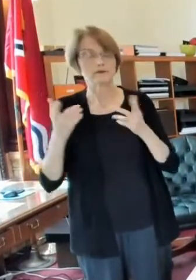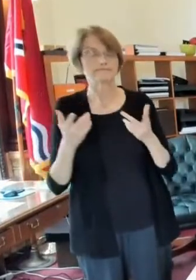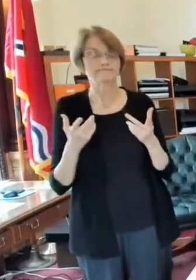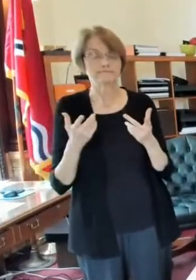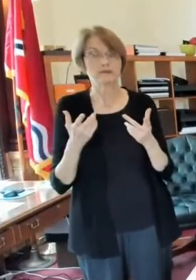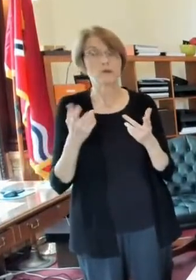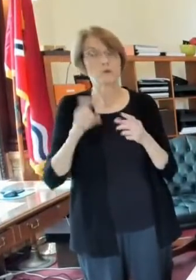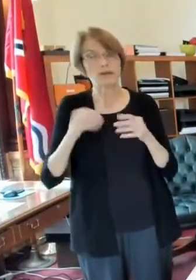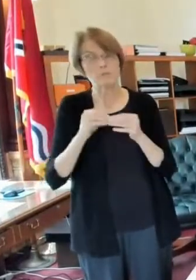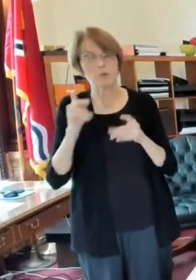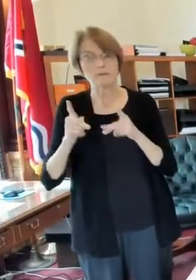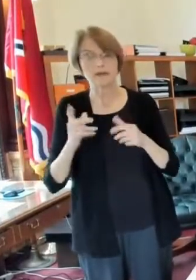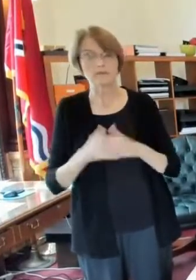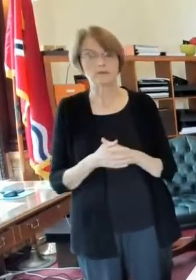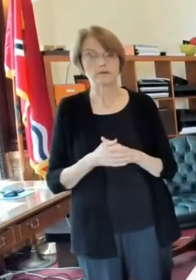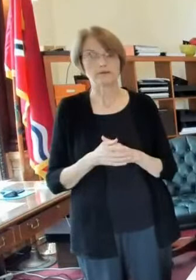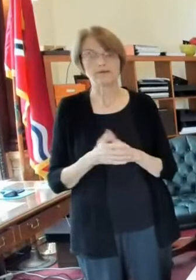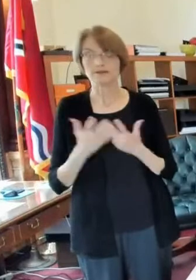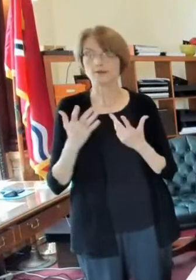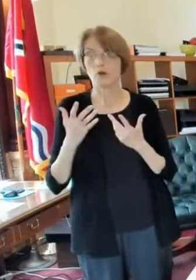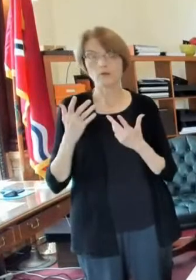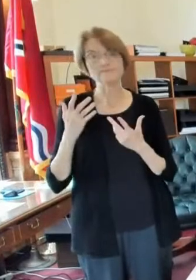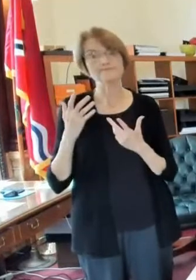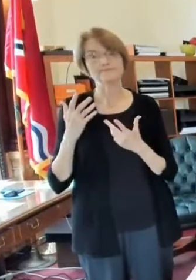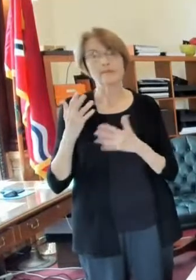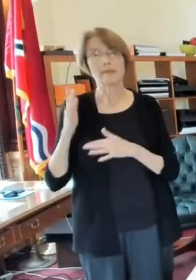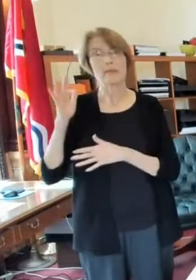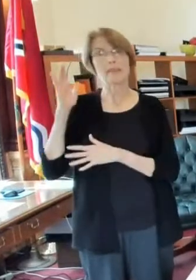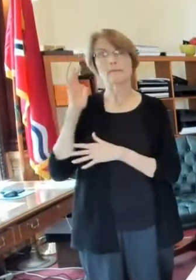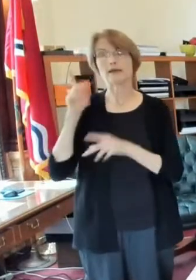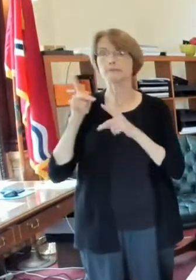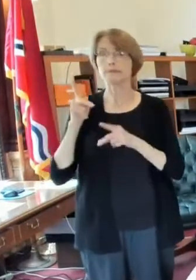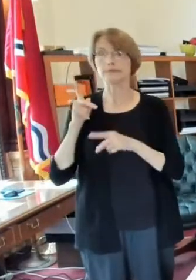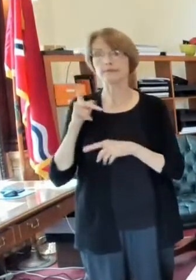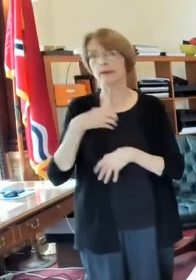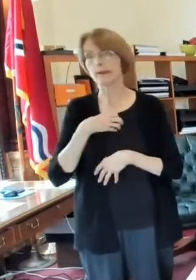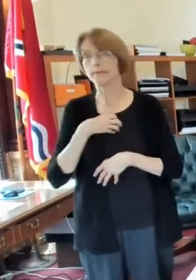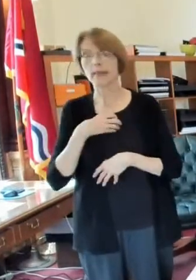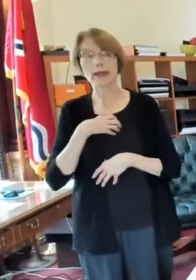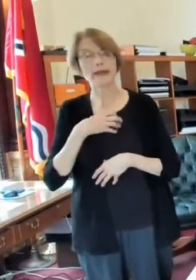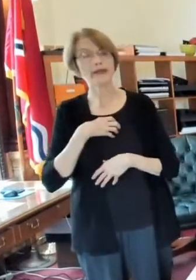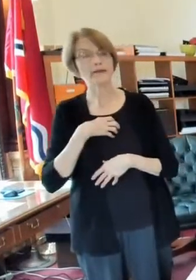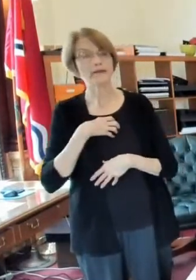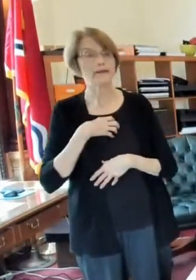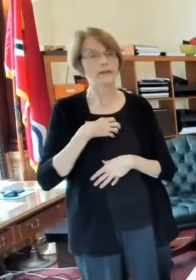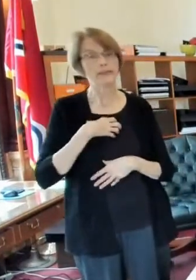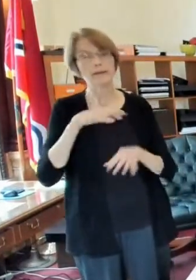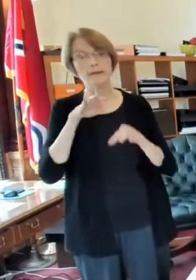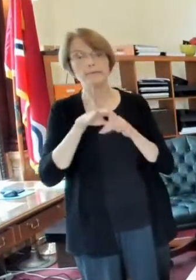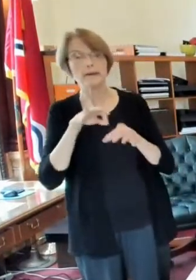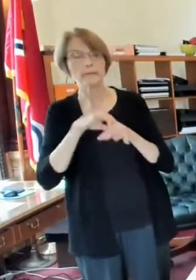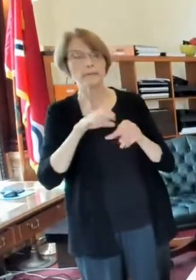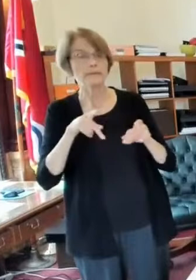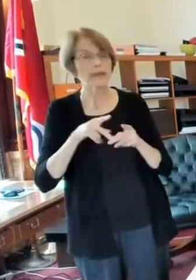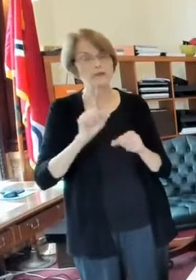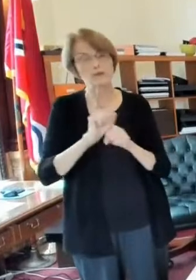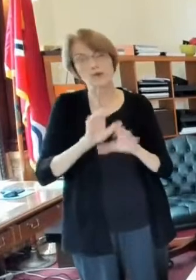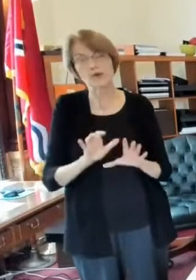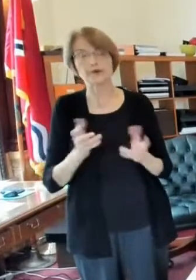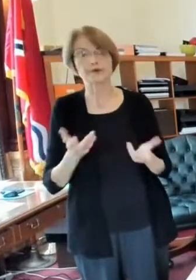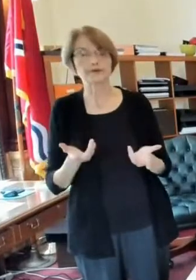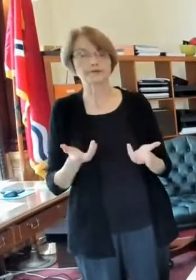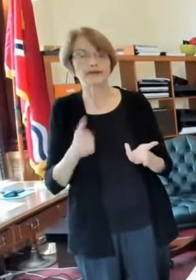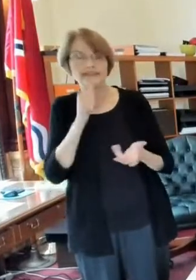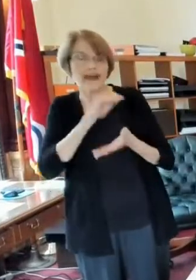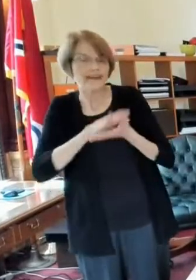over the years people have sometimes complained to me about poll workers that they you know i don't know they